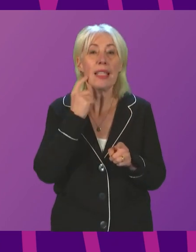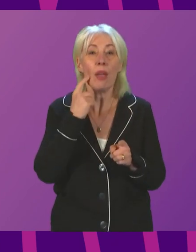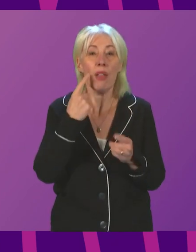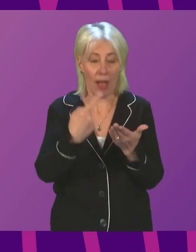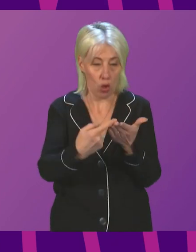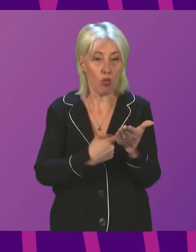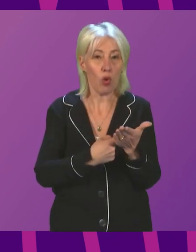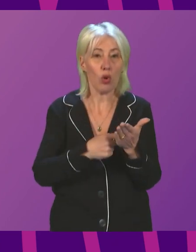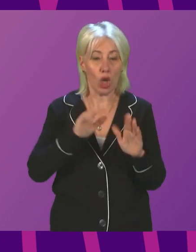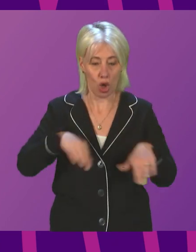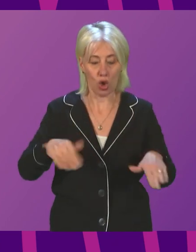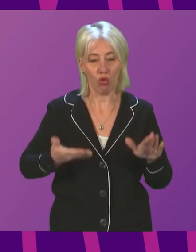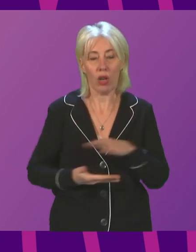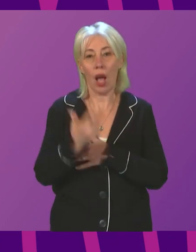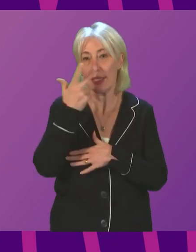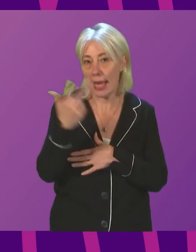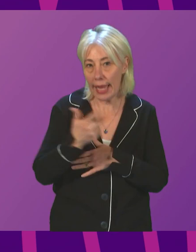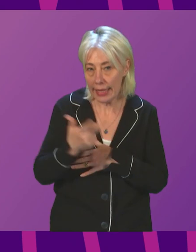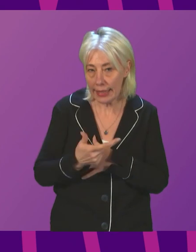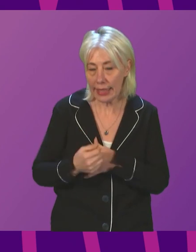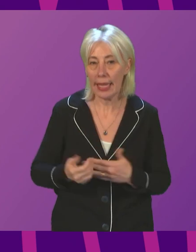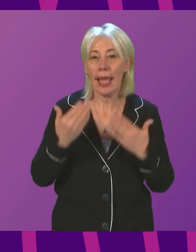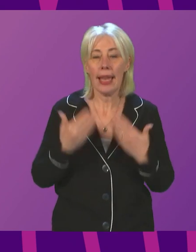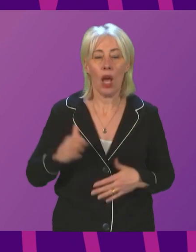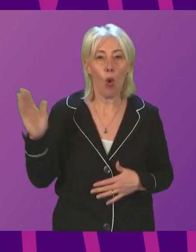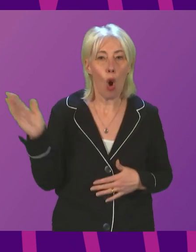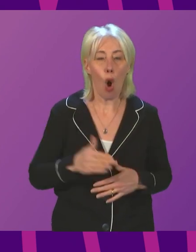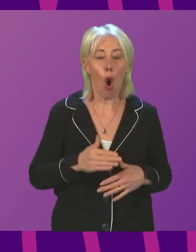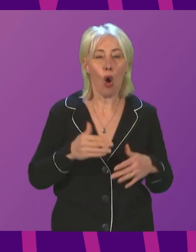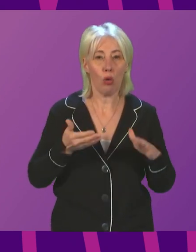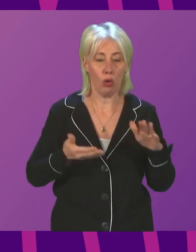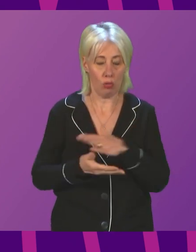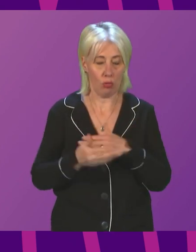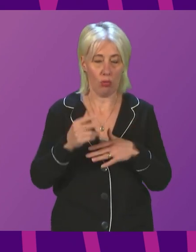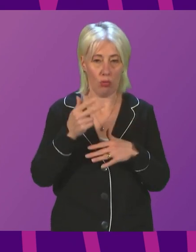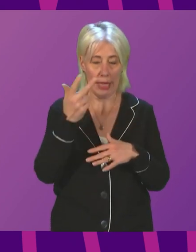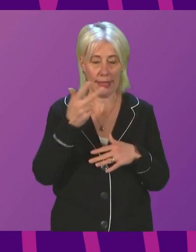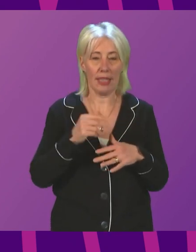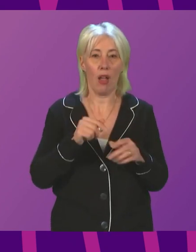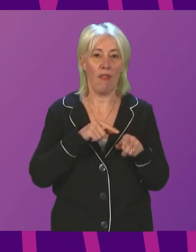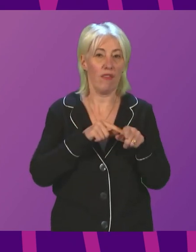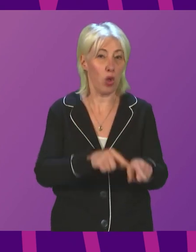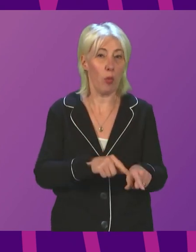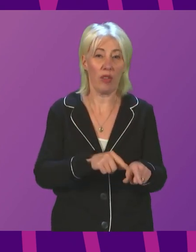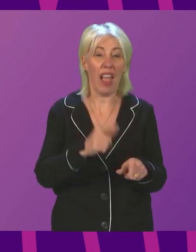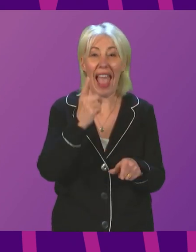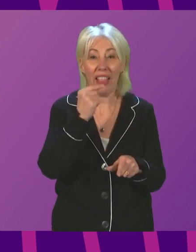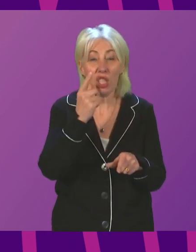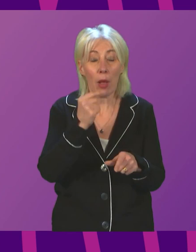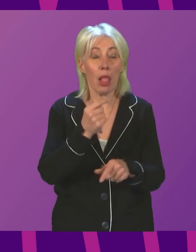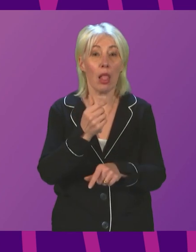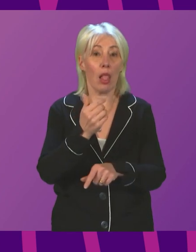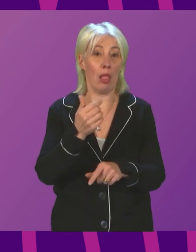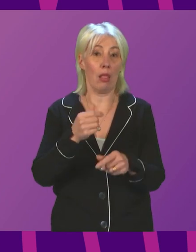under 18 years of age. All children will now follow the rules for eligible vaccinated travellers whether or not they are yet fully